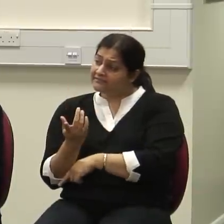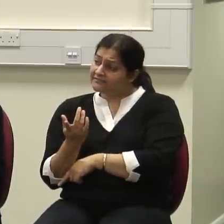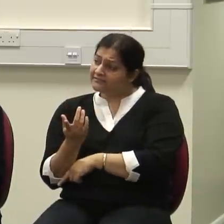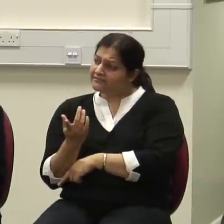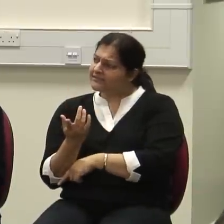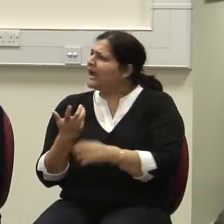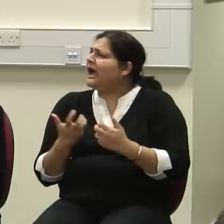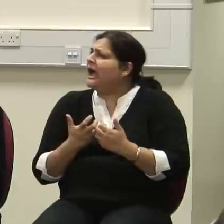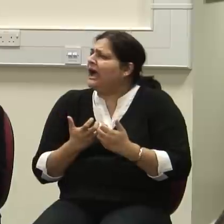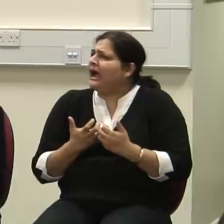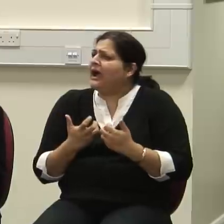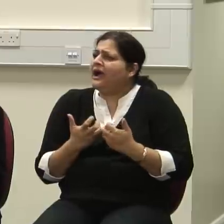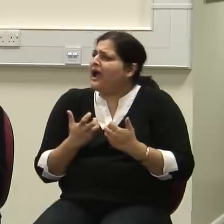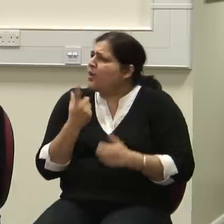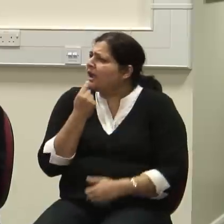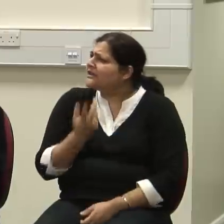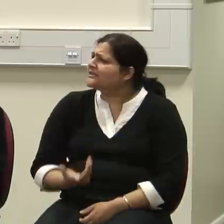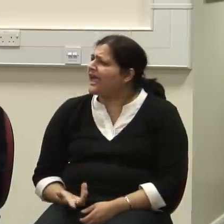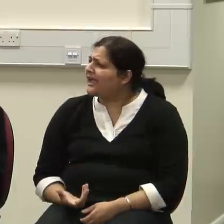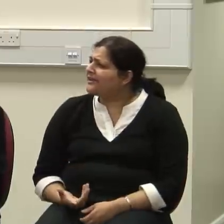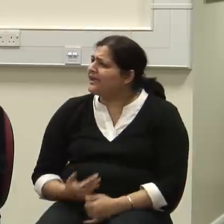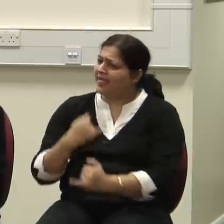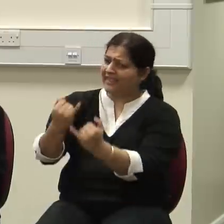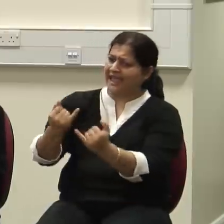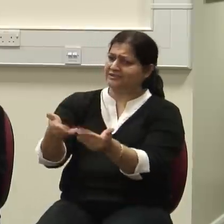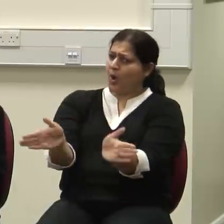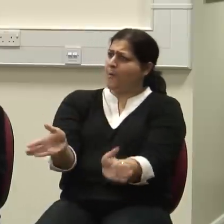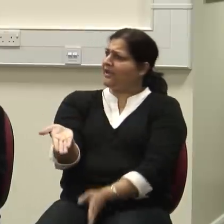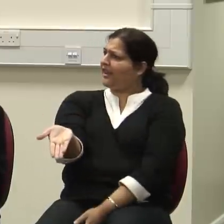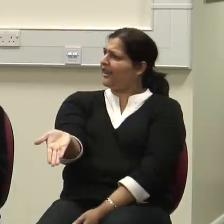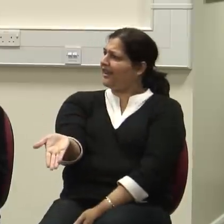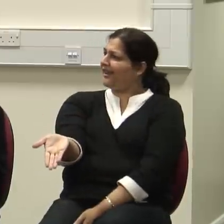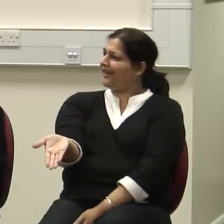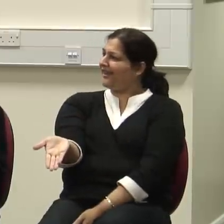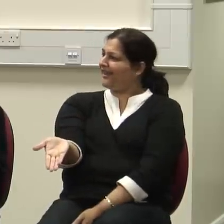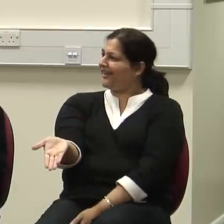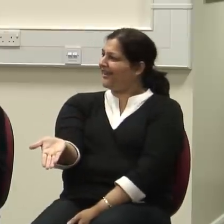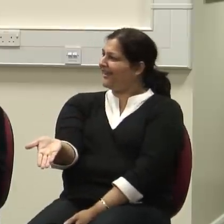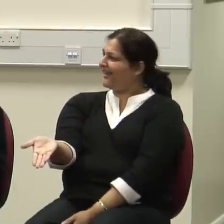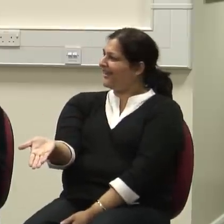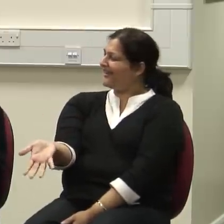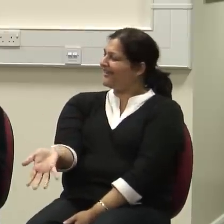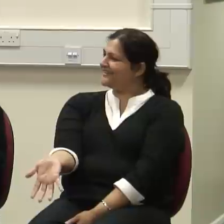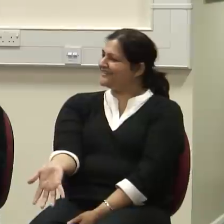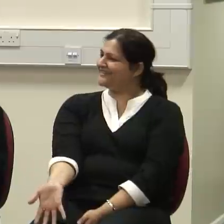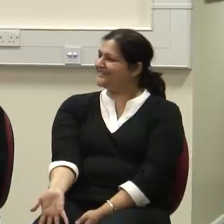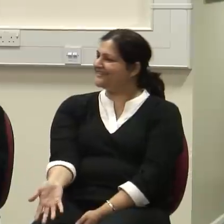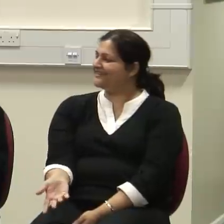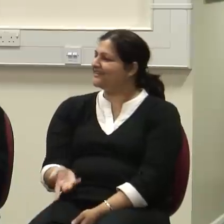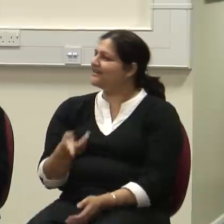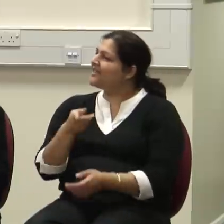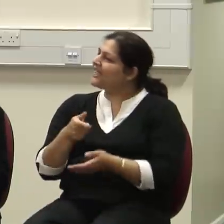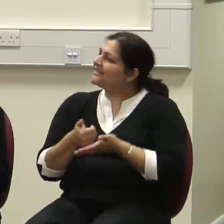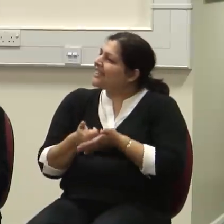It's, to that extent, it's open-ended and it's totally, it is a therapy